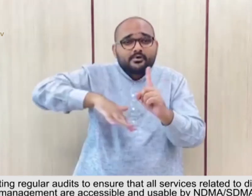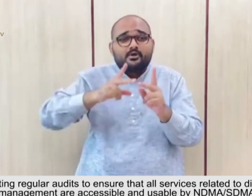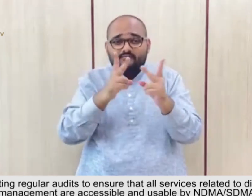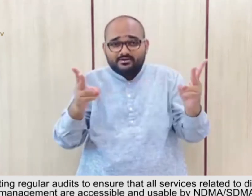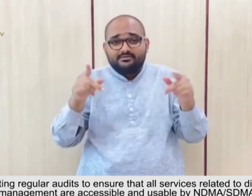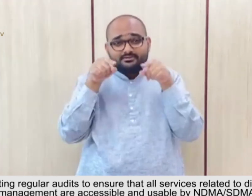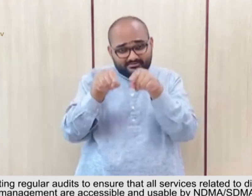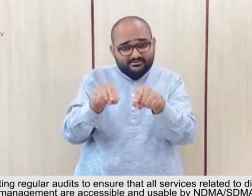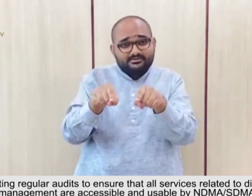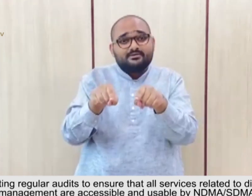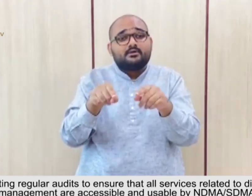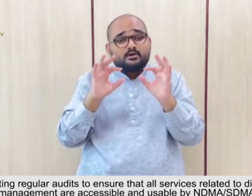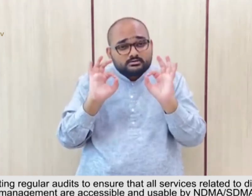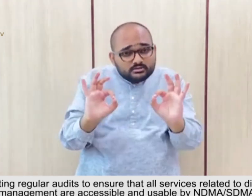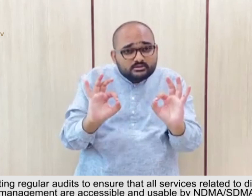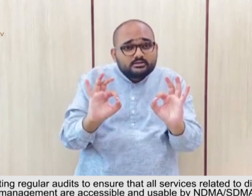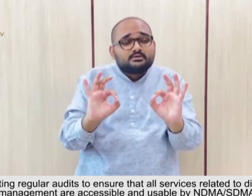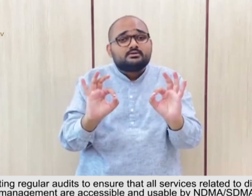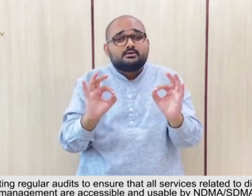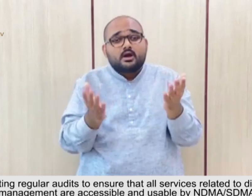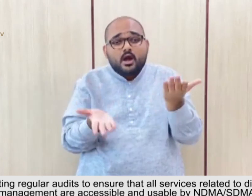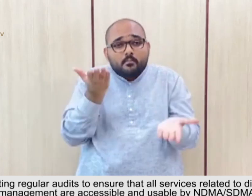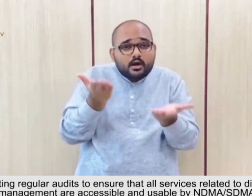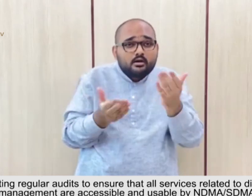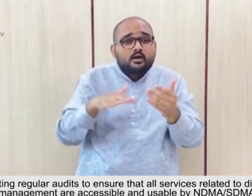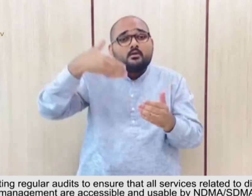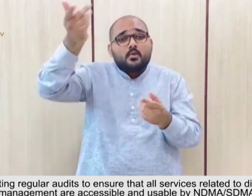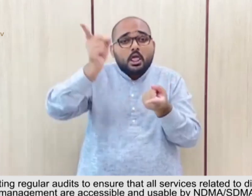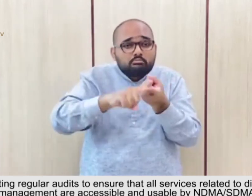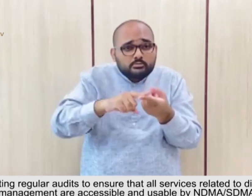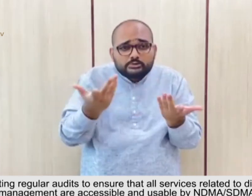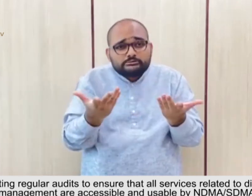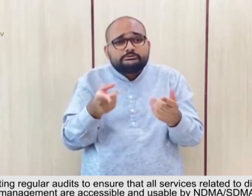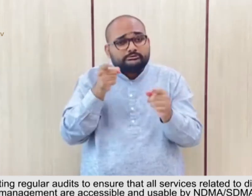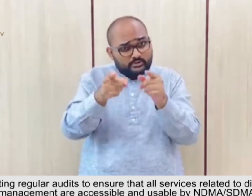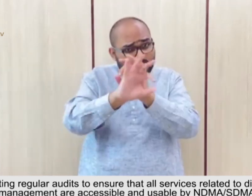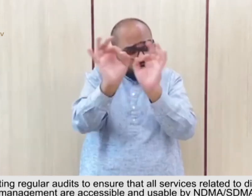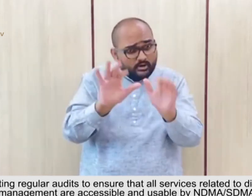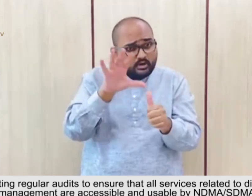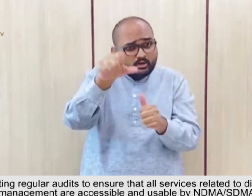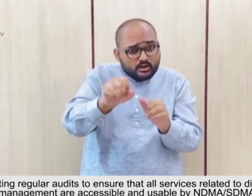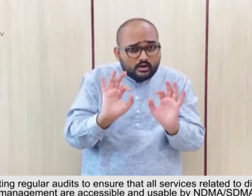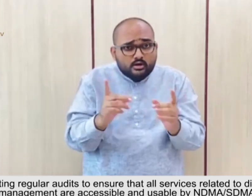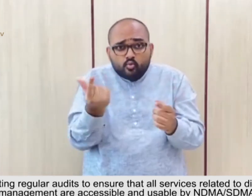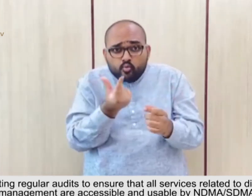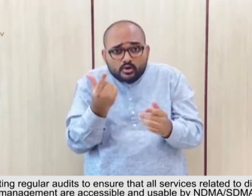that also 8. related to disaster risk management